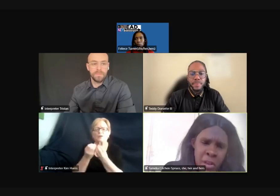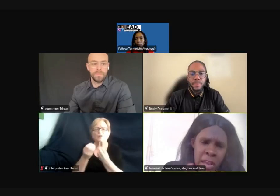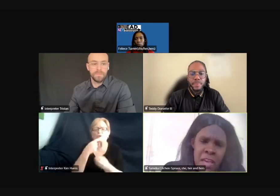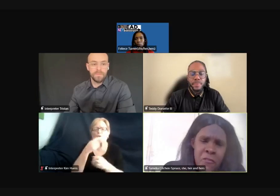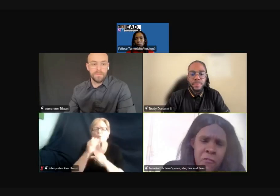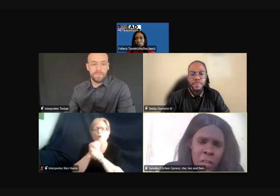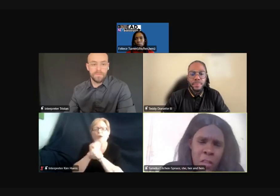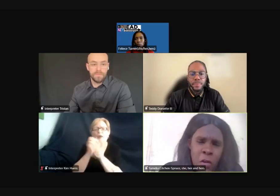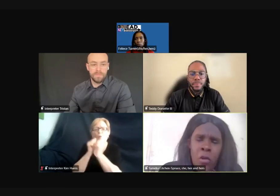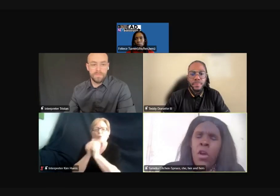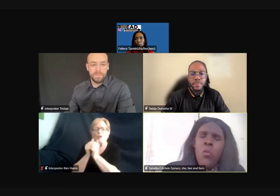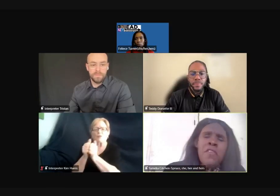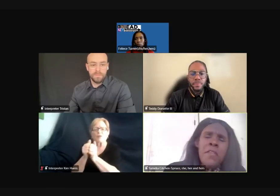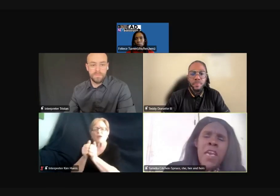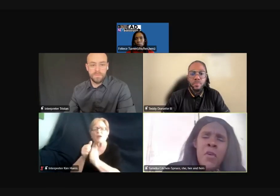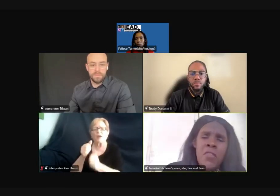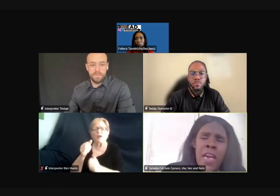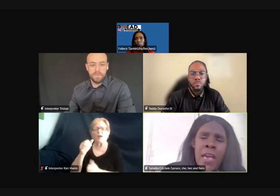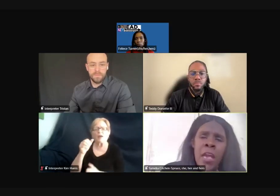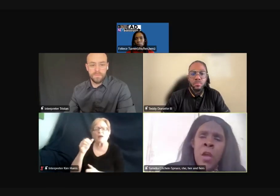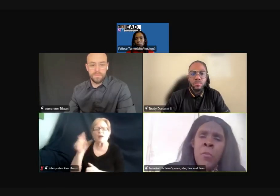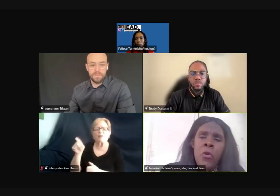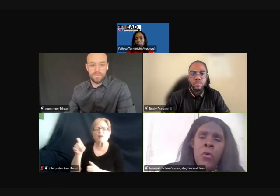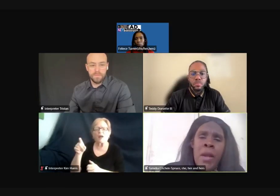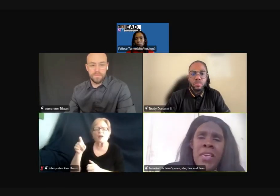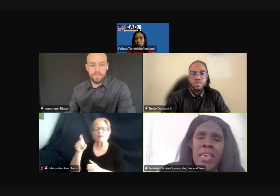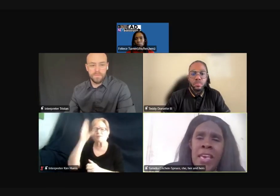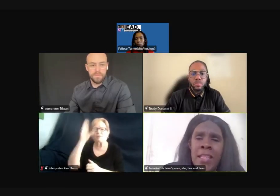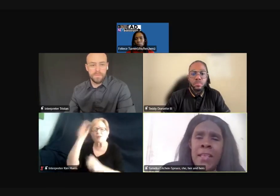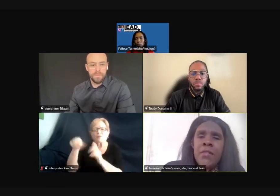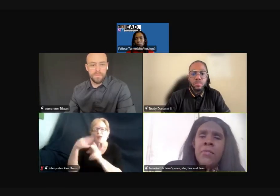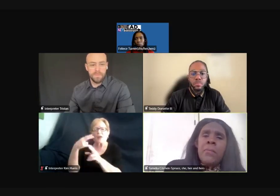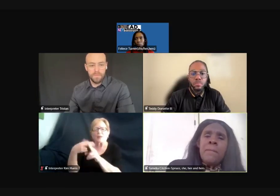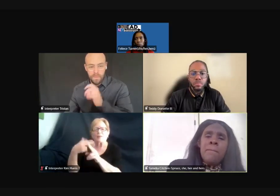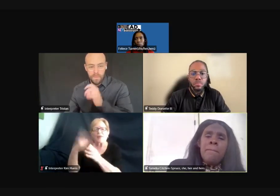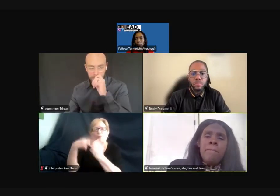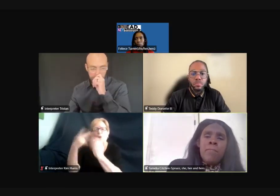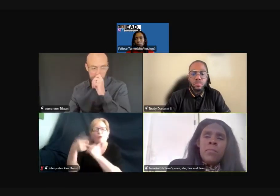with, your fellow, what's the name of that program again?